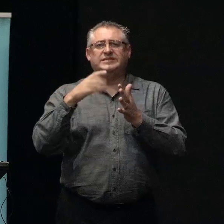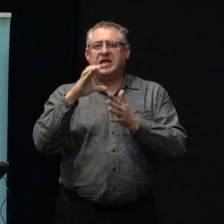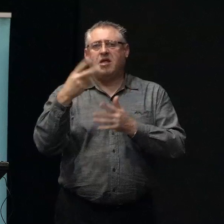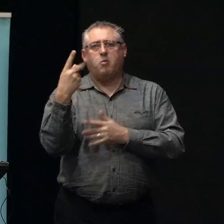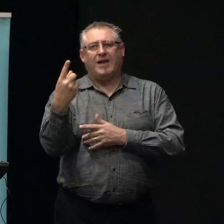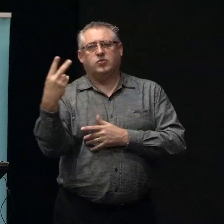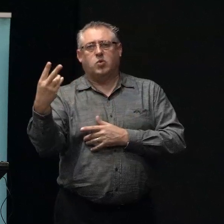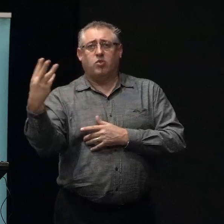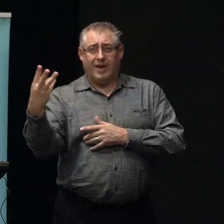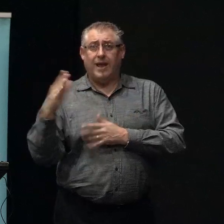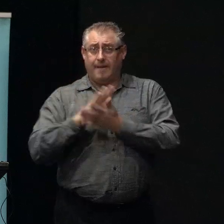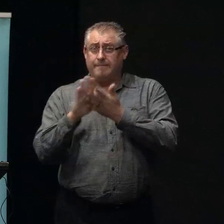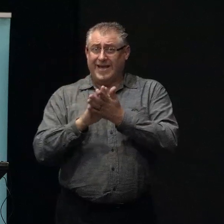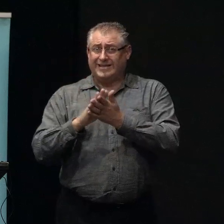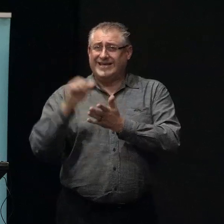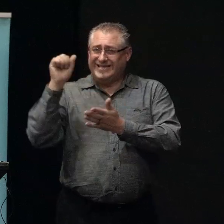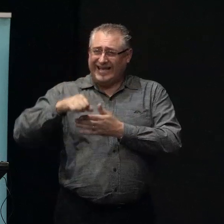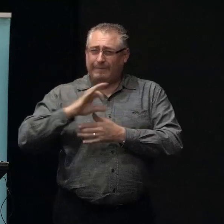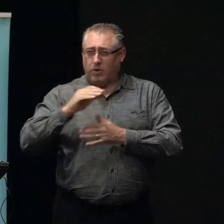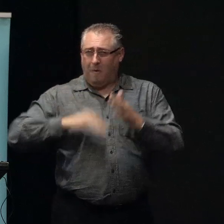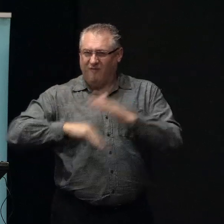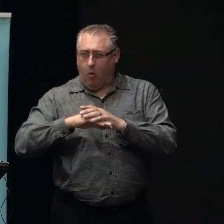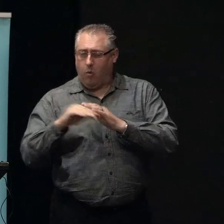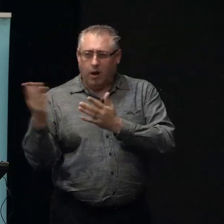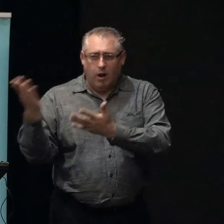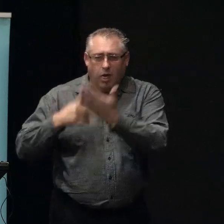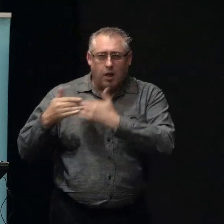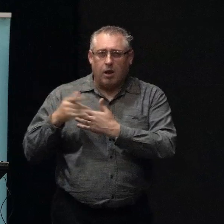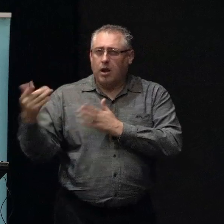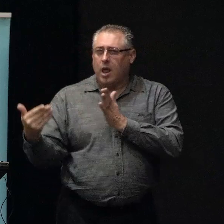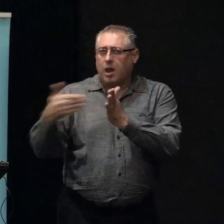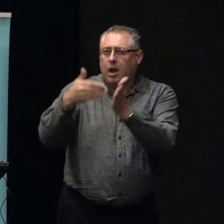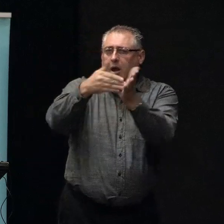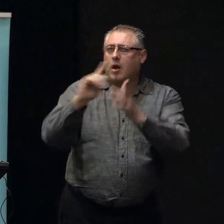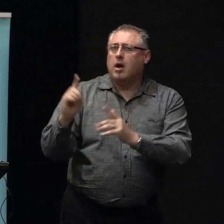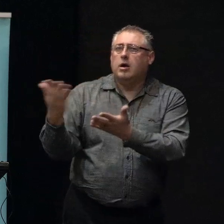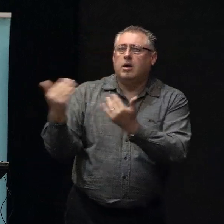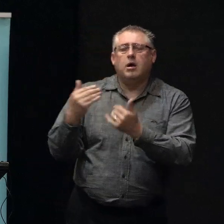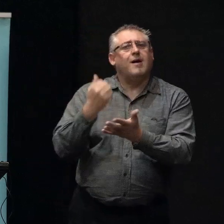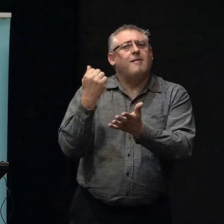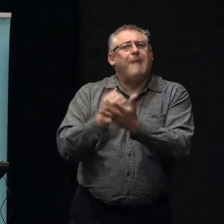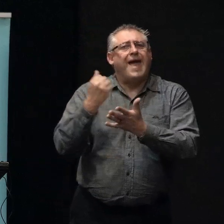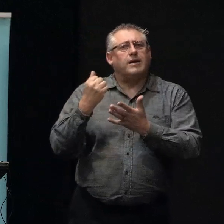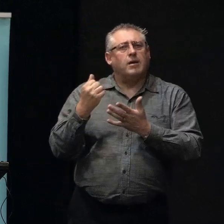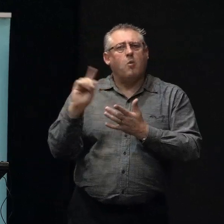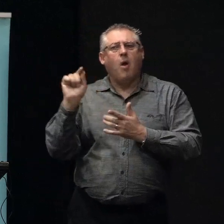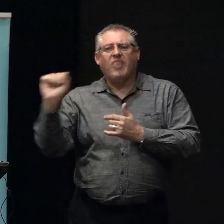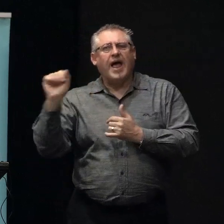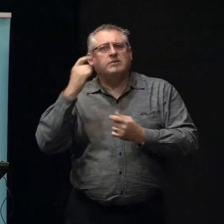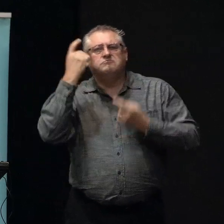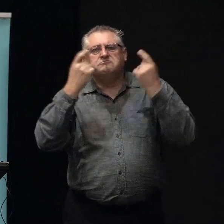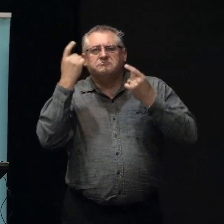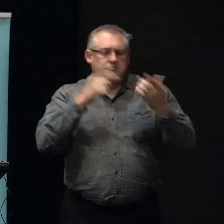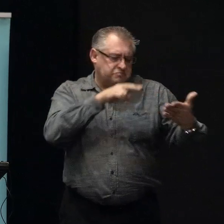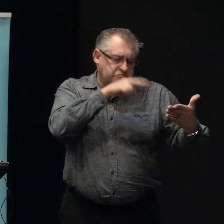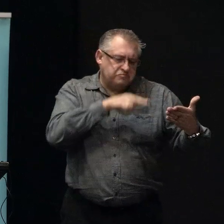that's a yes, but not completely. So, does anyone else want to add? What are some of the things that the bank considers when we're talking case